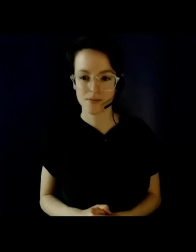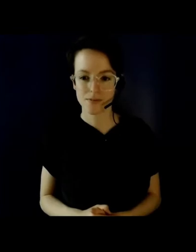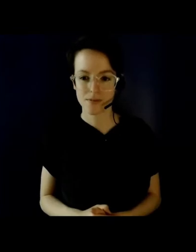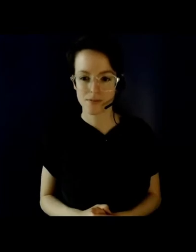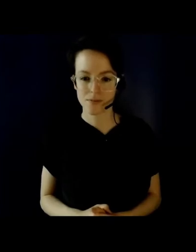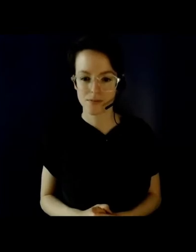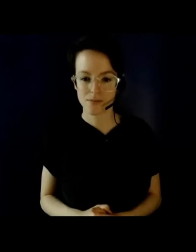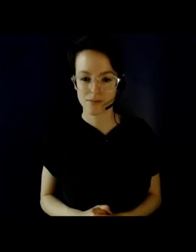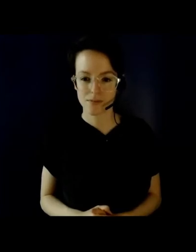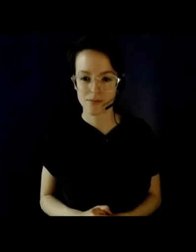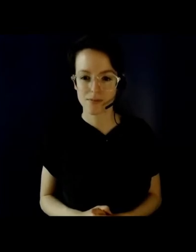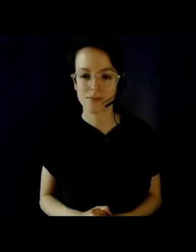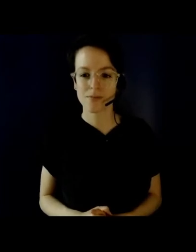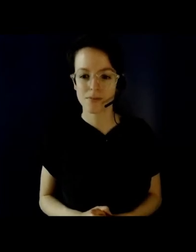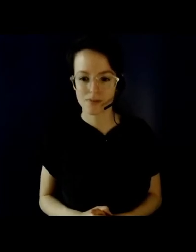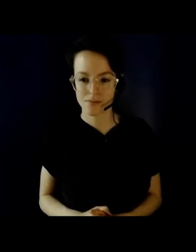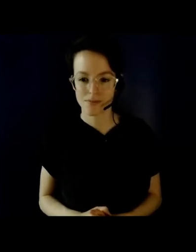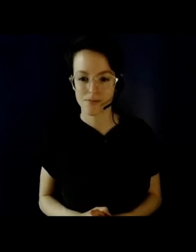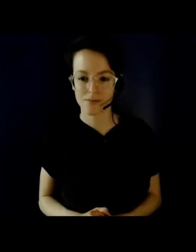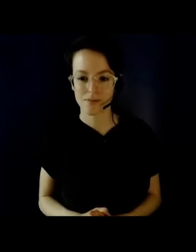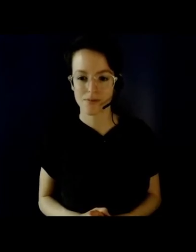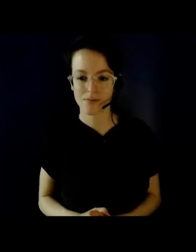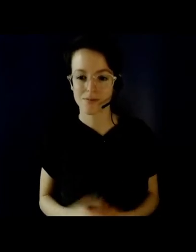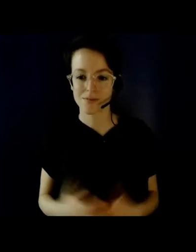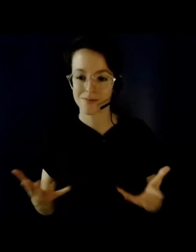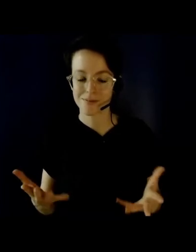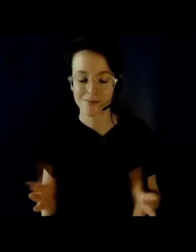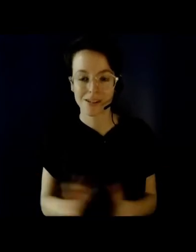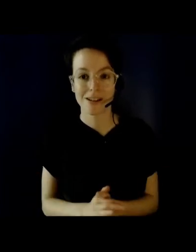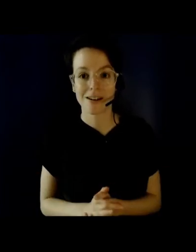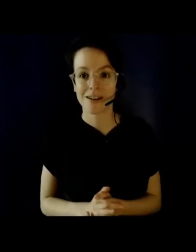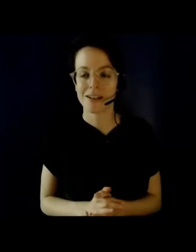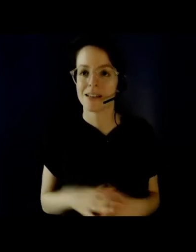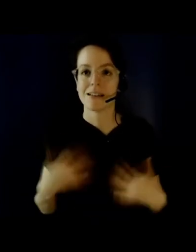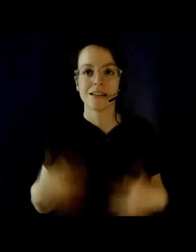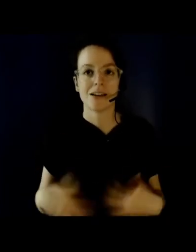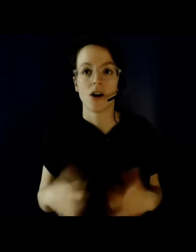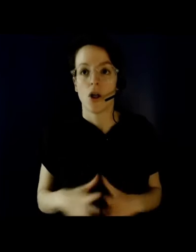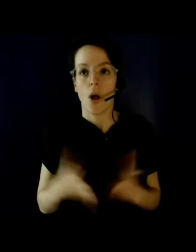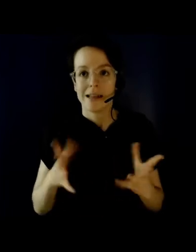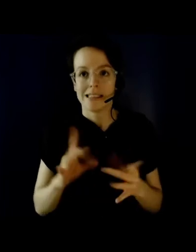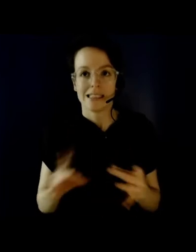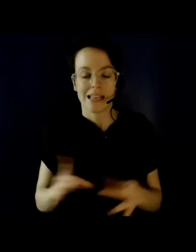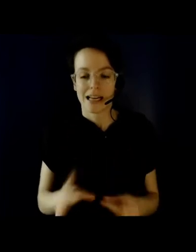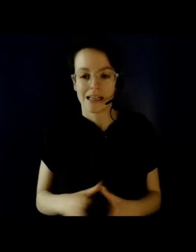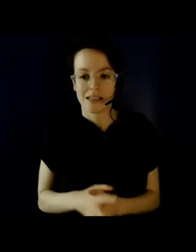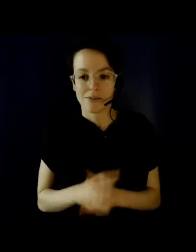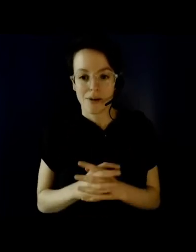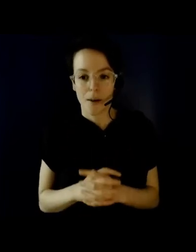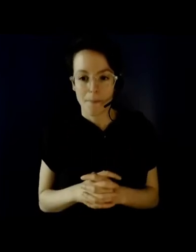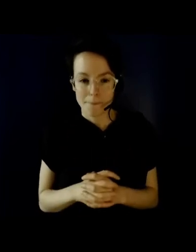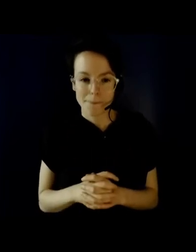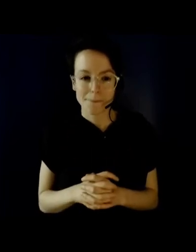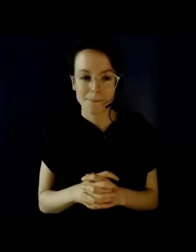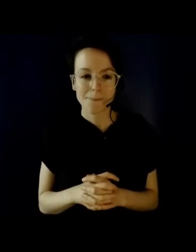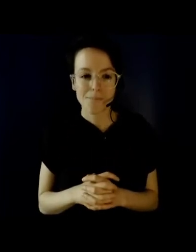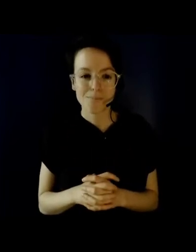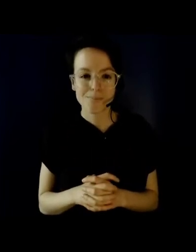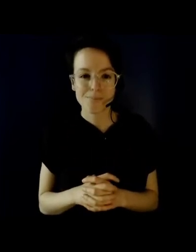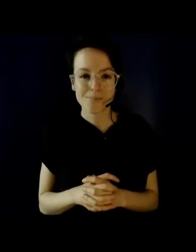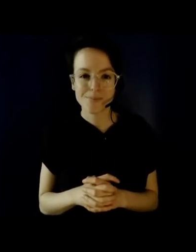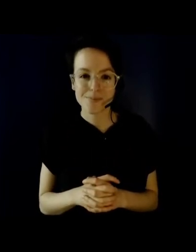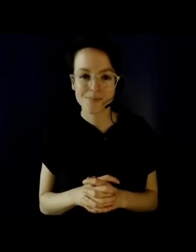Okay, so there's so much to talk about. And I think I'm just going to start off by saying